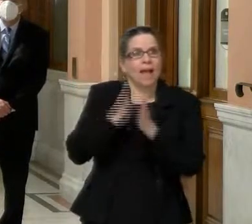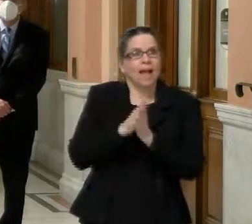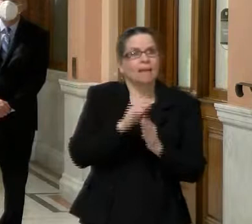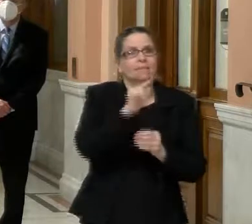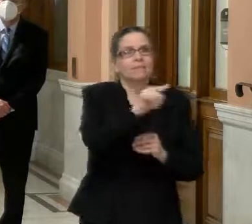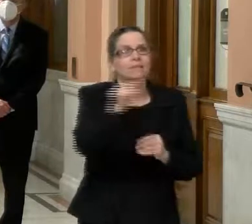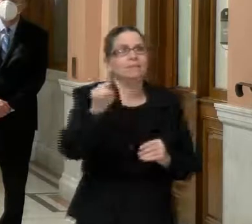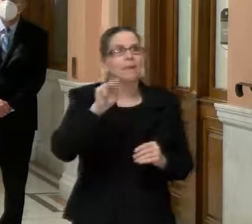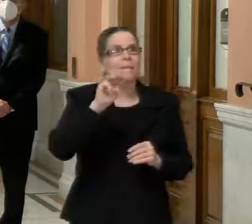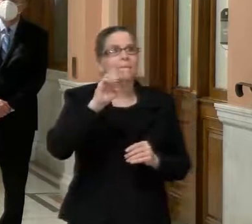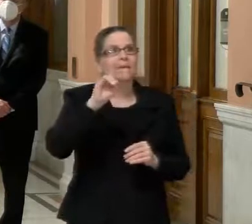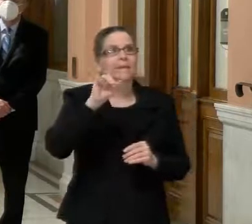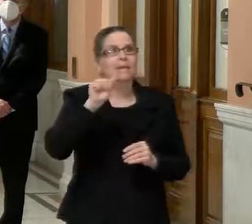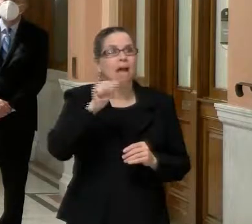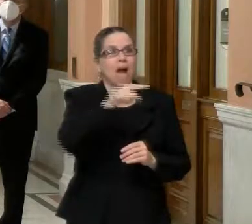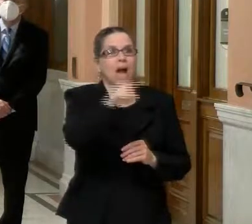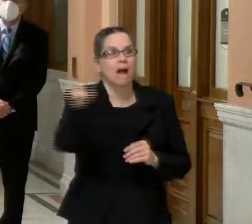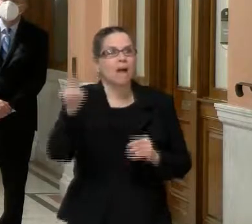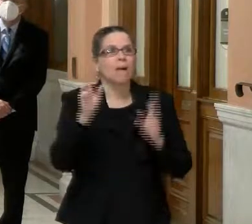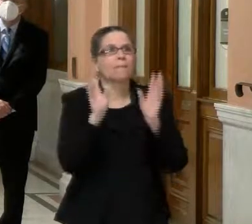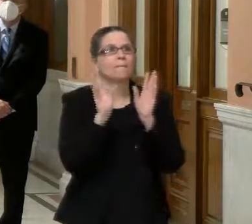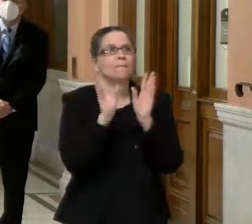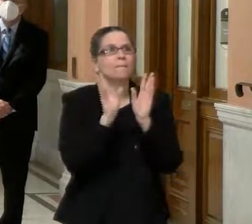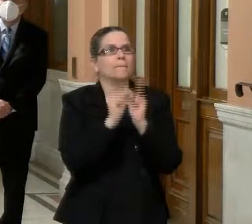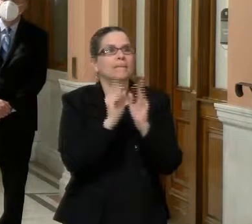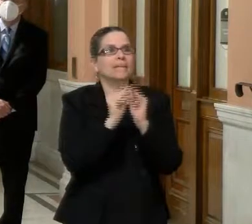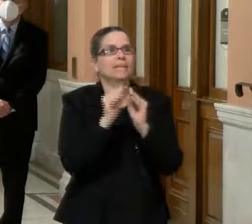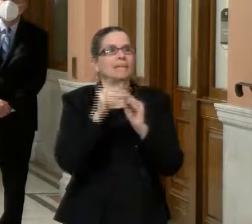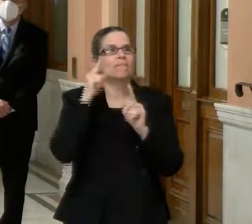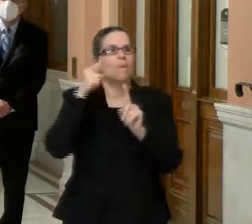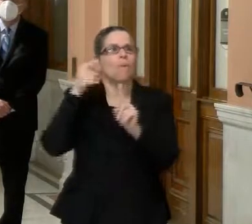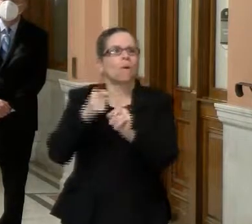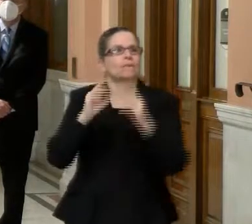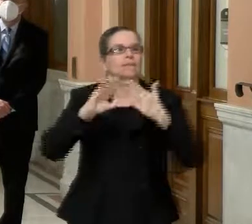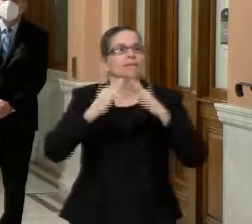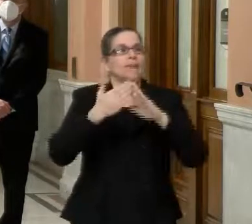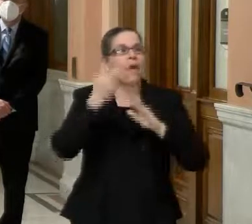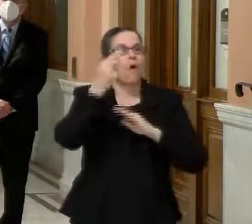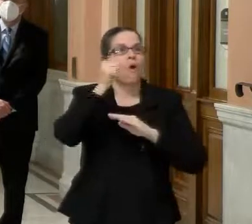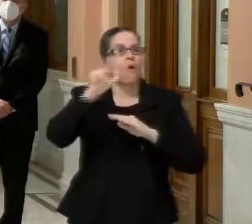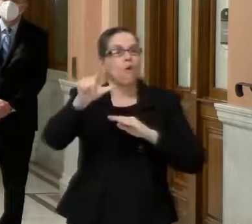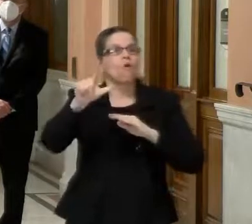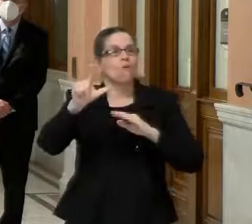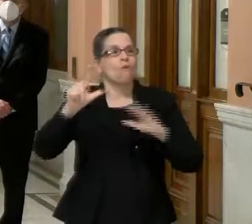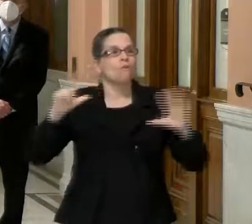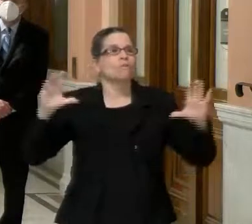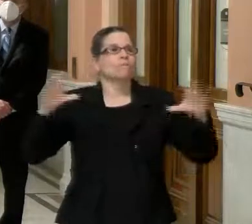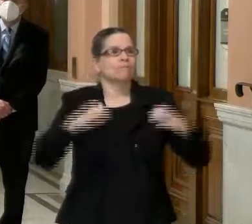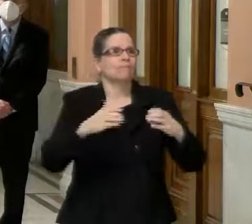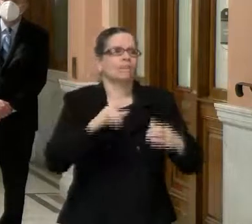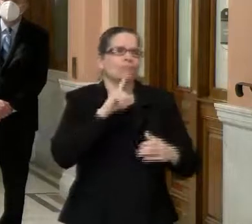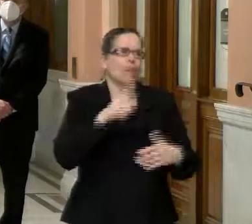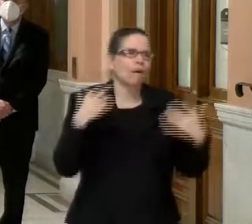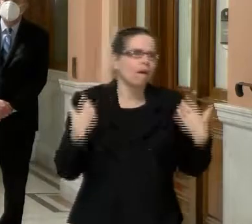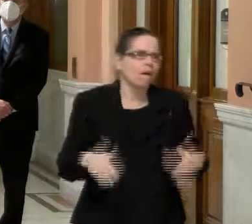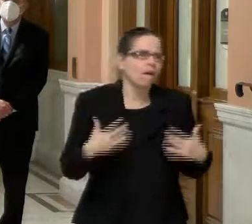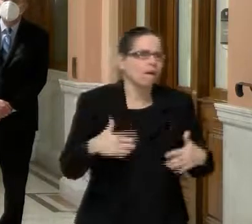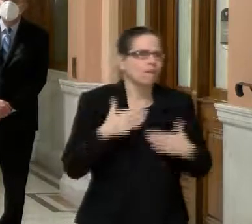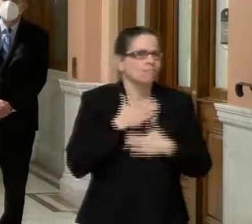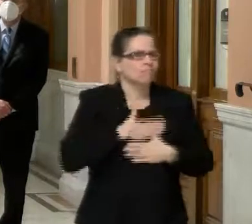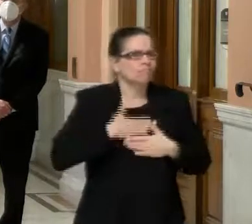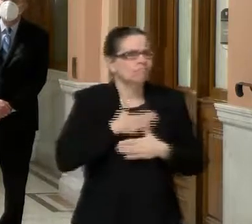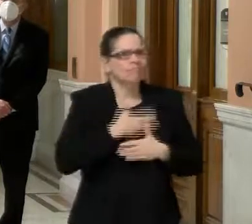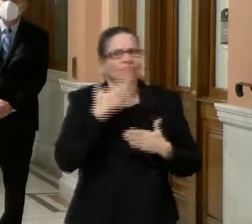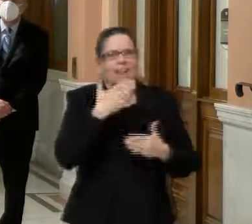town hall meetings so that we can answer some more of these questions. And, uh, I'm very appreciative that many of our media partners have, uh,